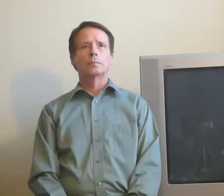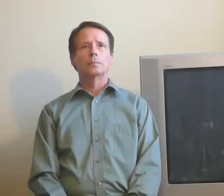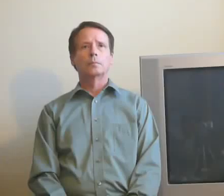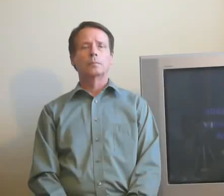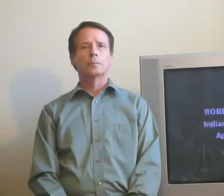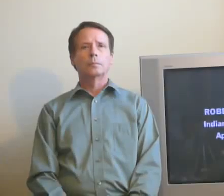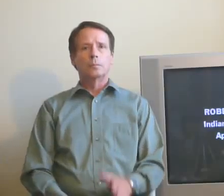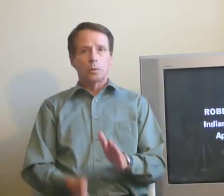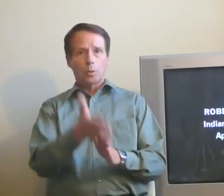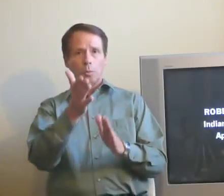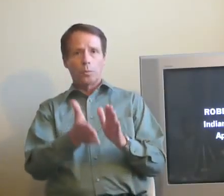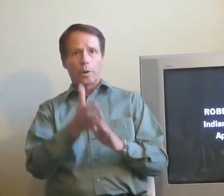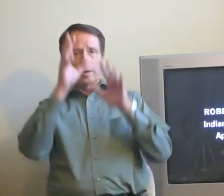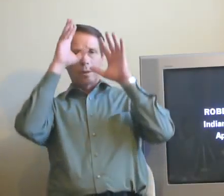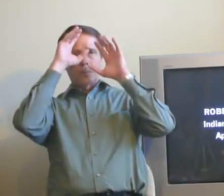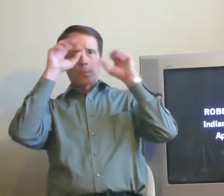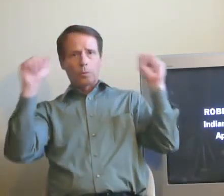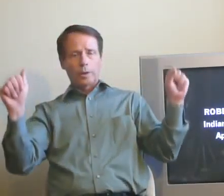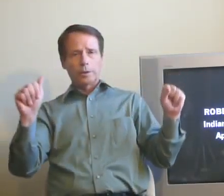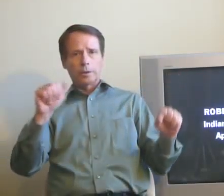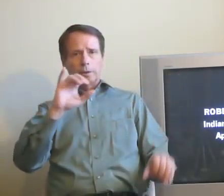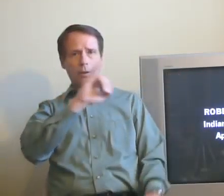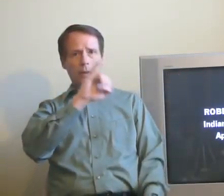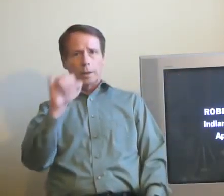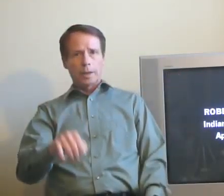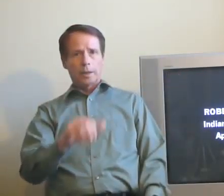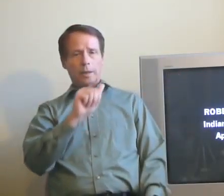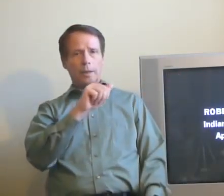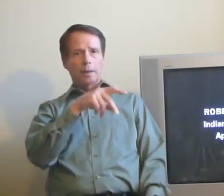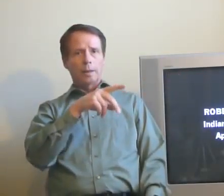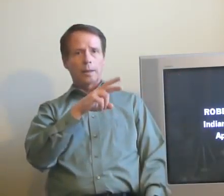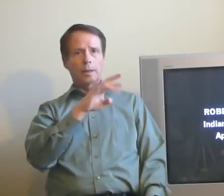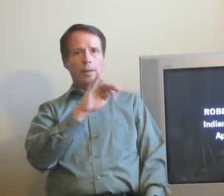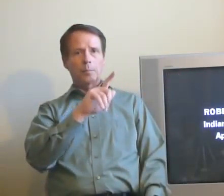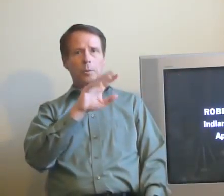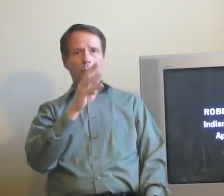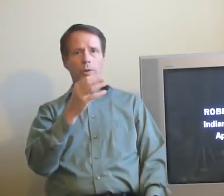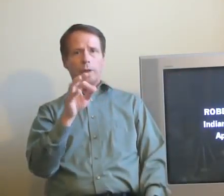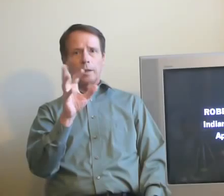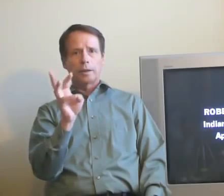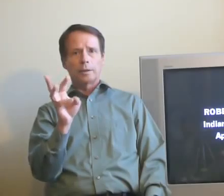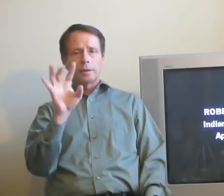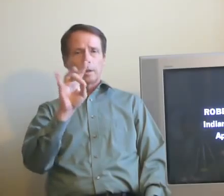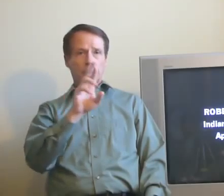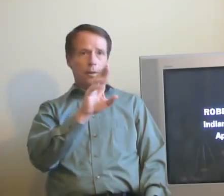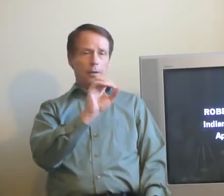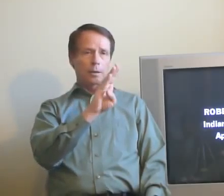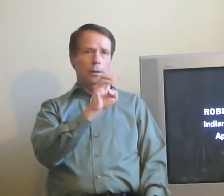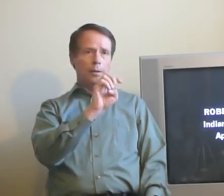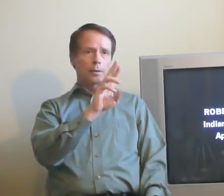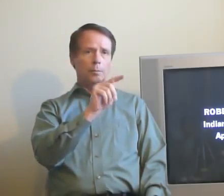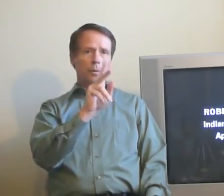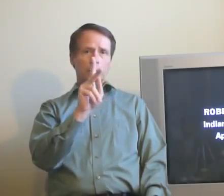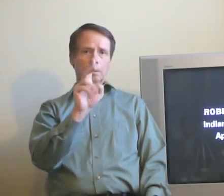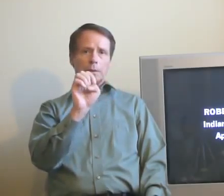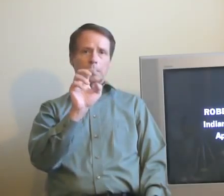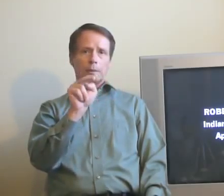On the presidential campaign trail in Indiana, April 4th, 1968, Robert Kennedy was about to speak to an enthusiastic